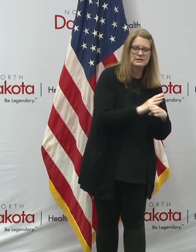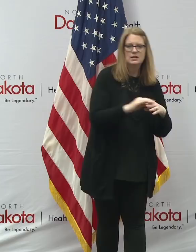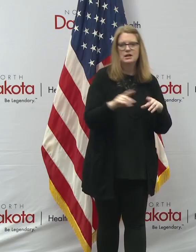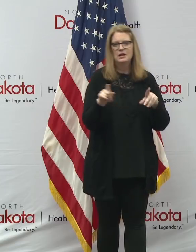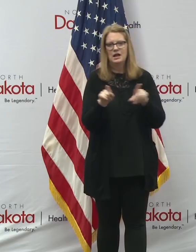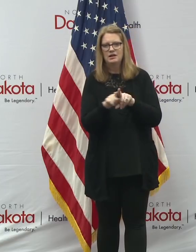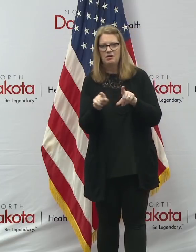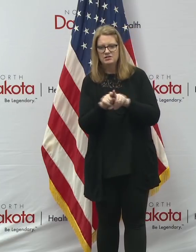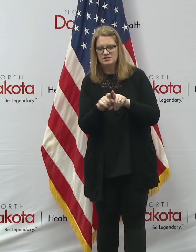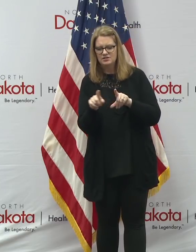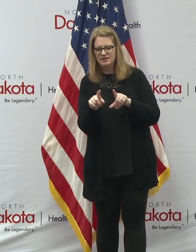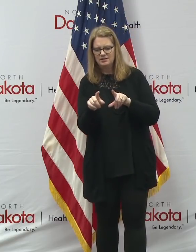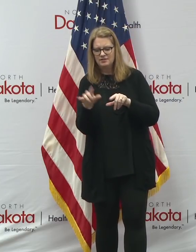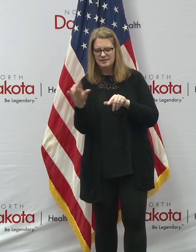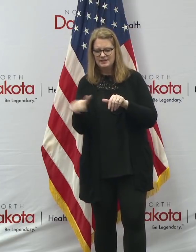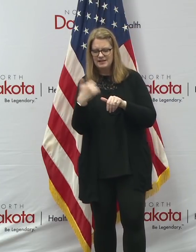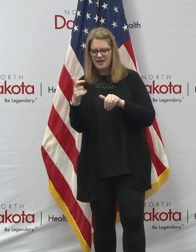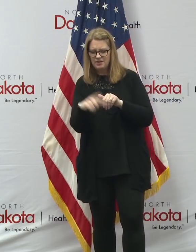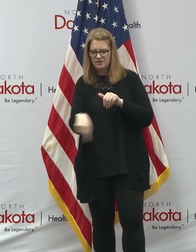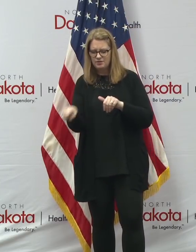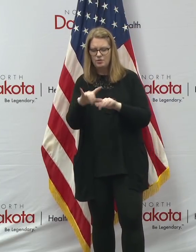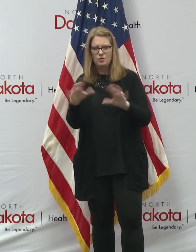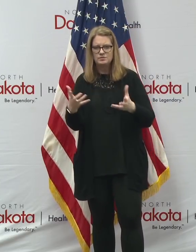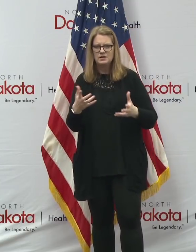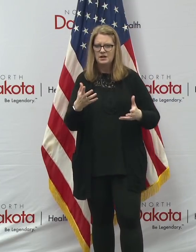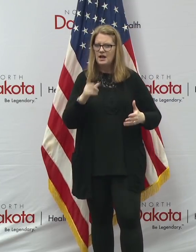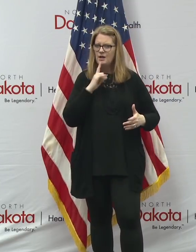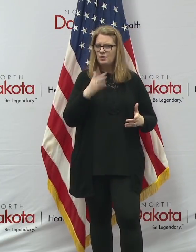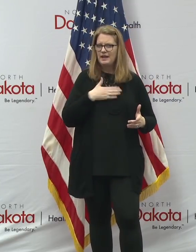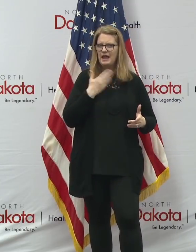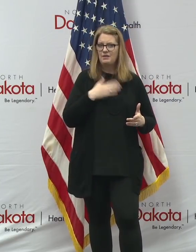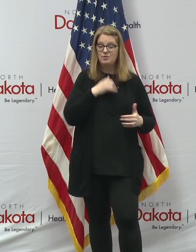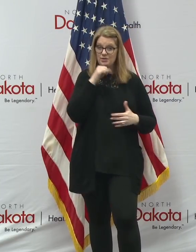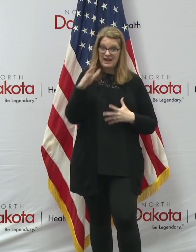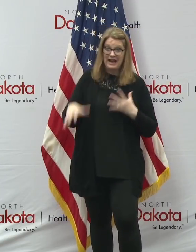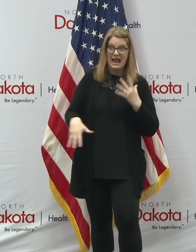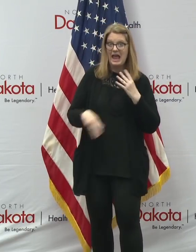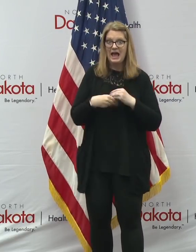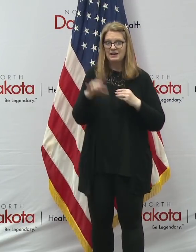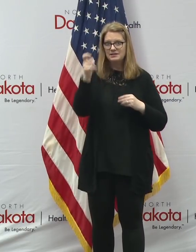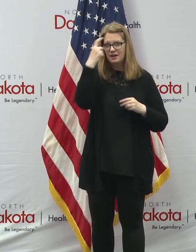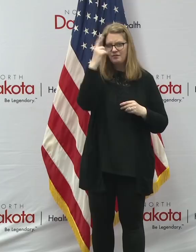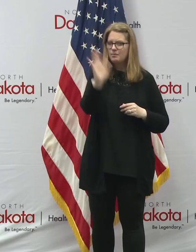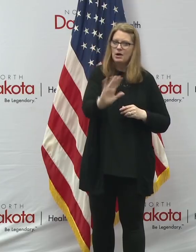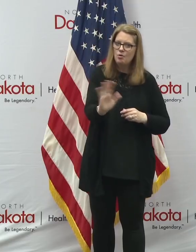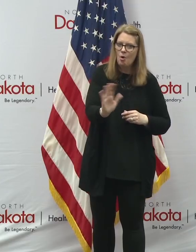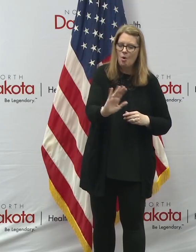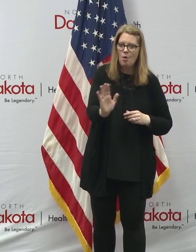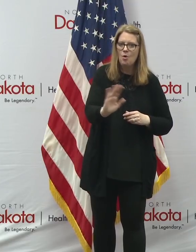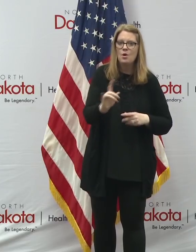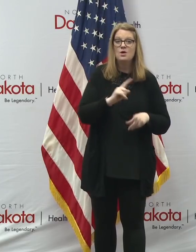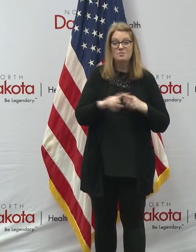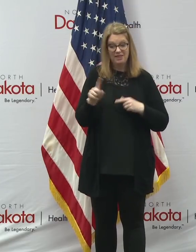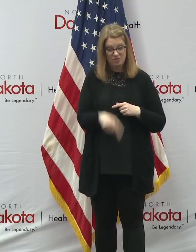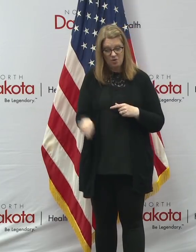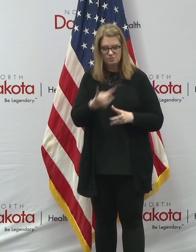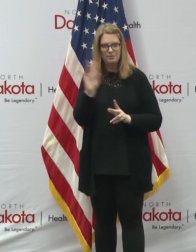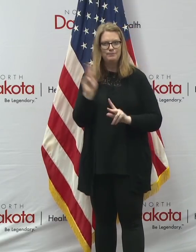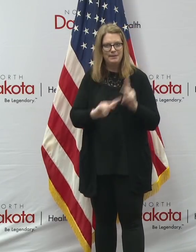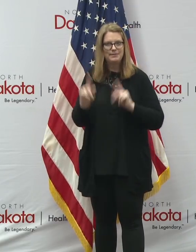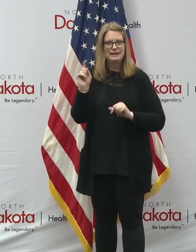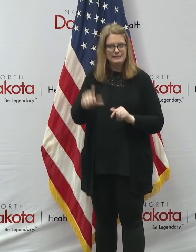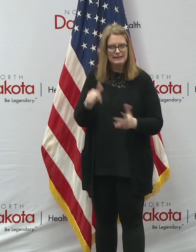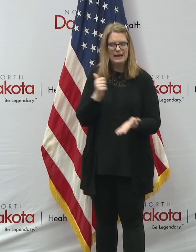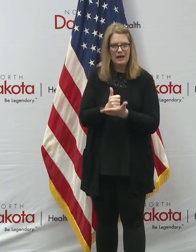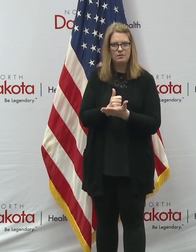were in this business anyway. So I, I like, I like how we're directing this. We're not expanding government. We're, we're helping people in the need of help, but we're doing that by